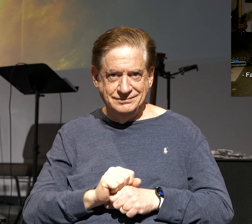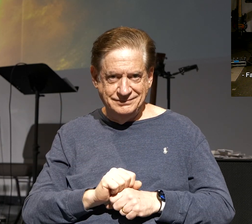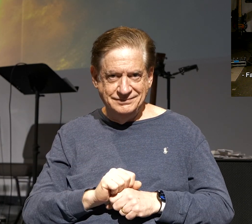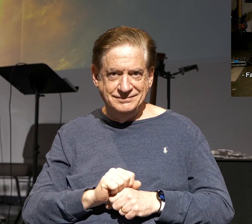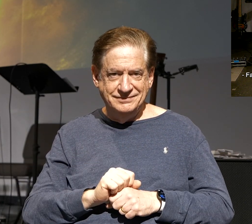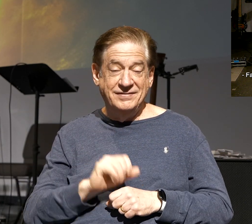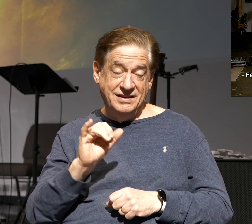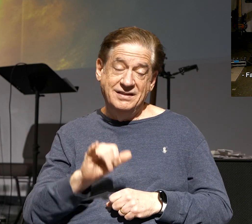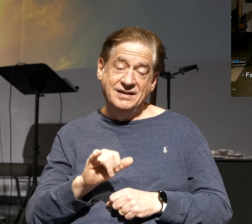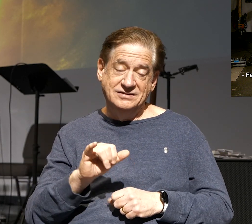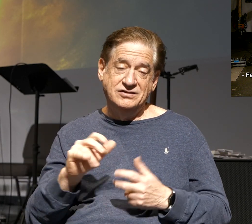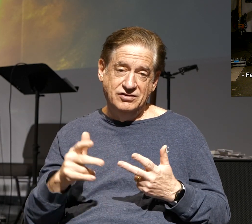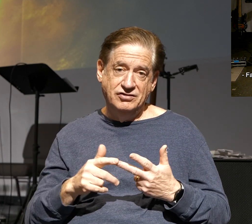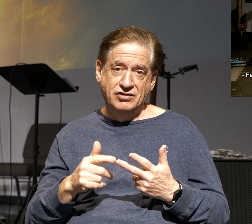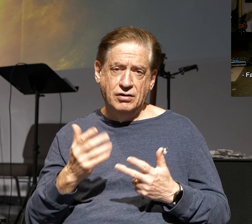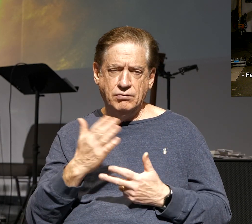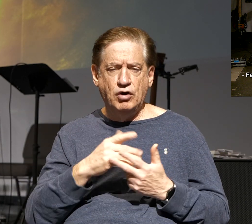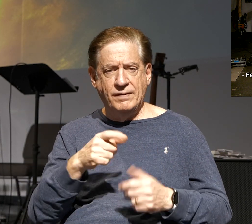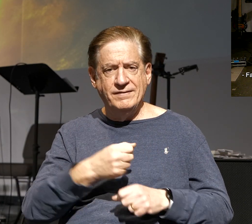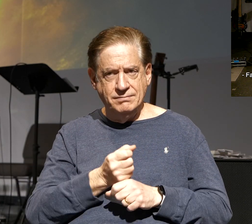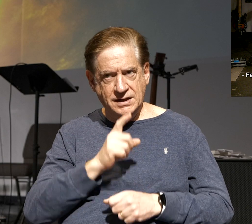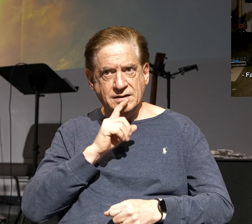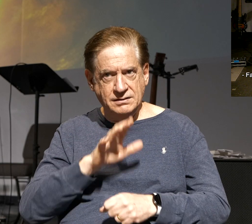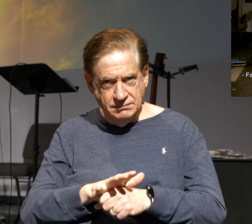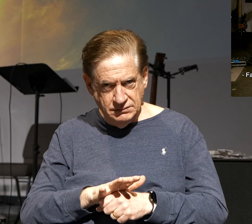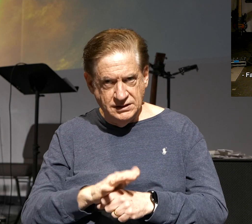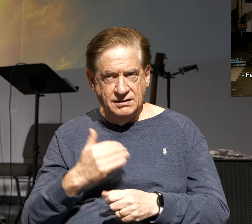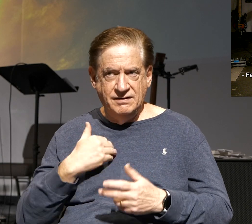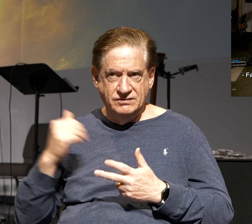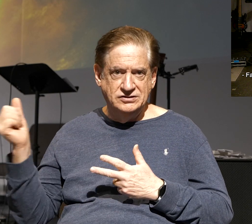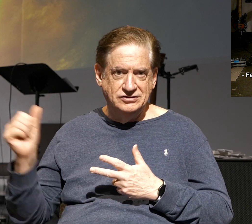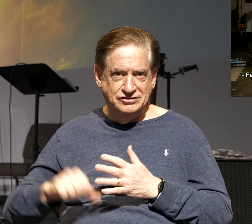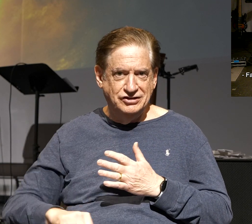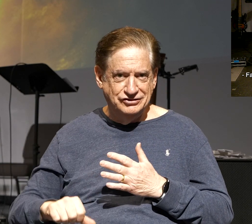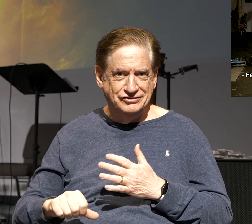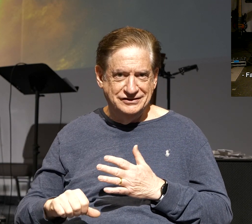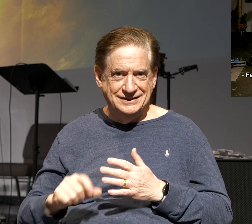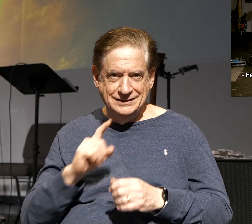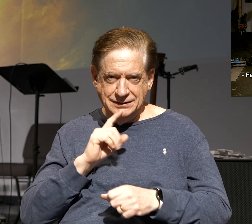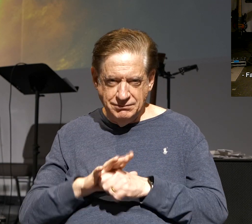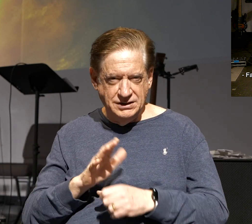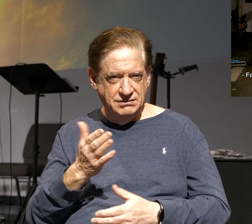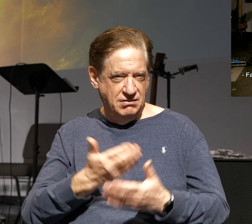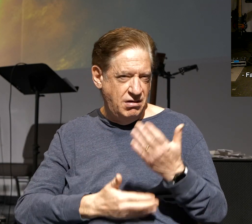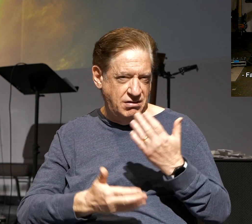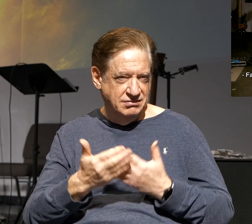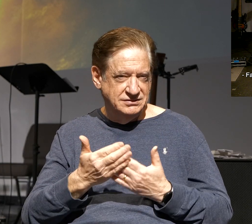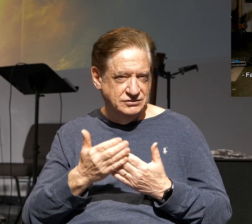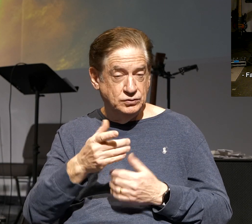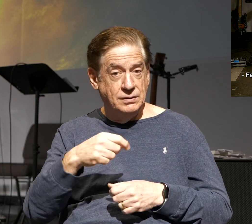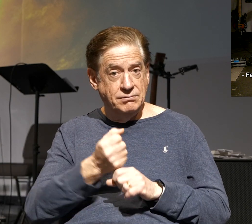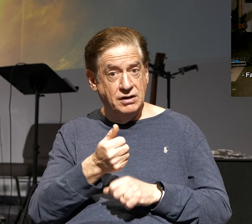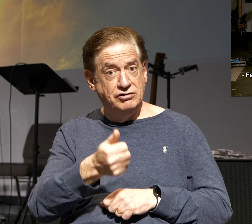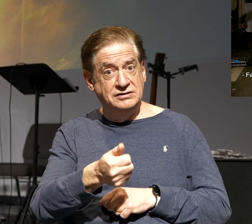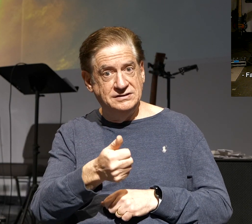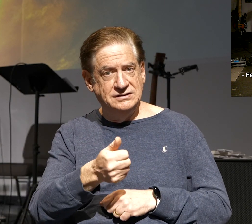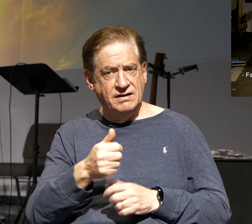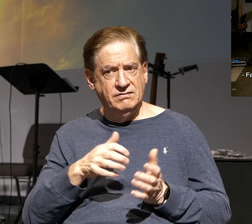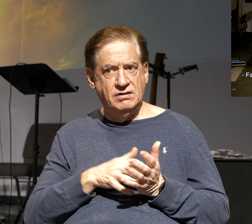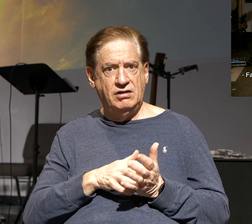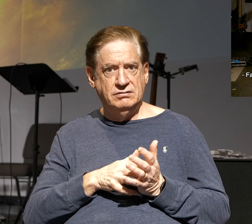And so that's the third one. You have to make a commitment to have the surgery. That's the commitment, the hands. You make yourself